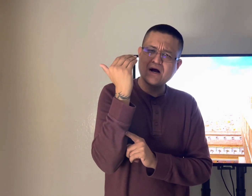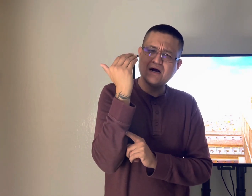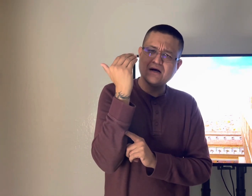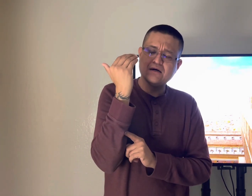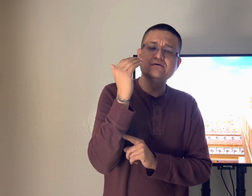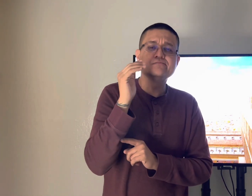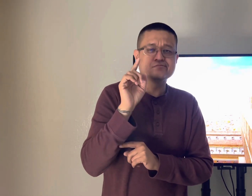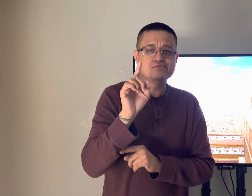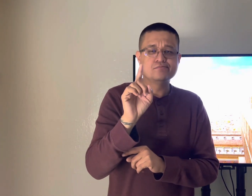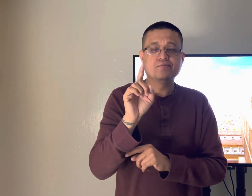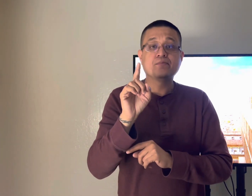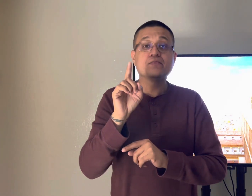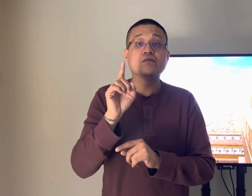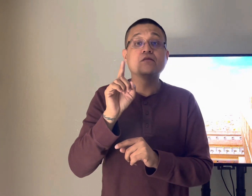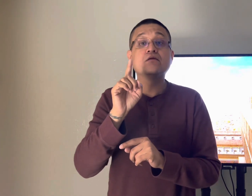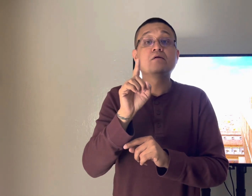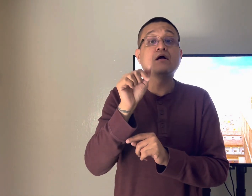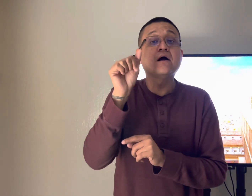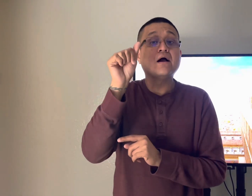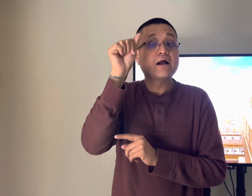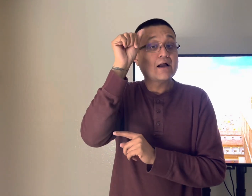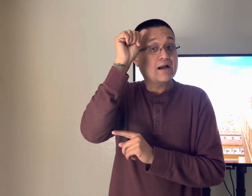so why did the devil even try to tempt jesus